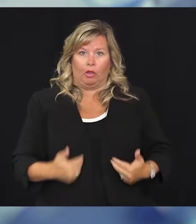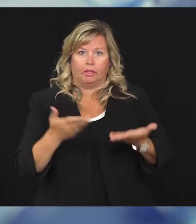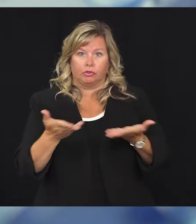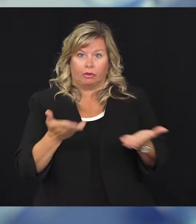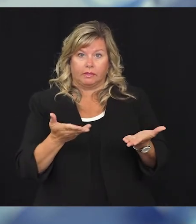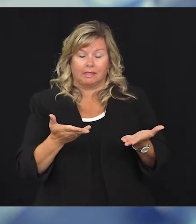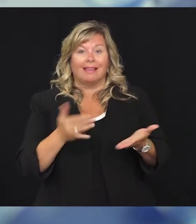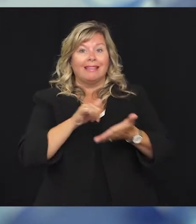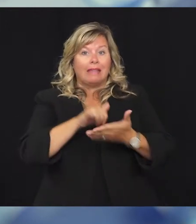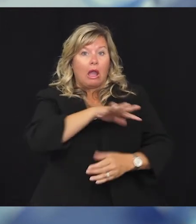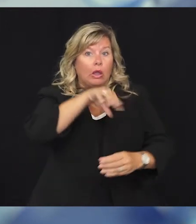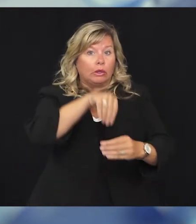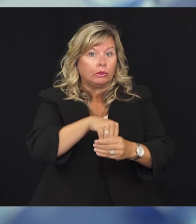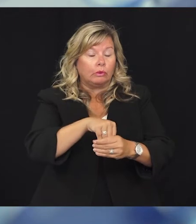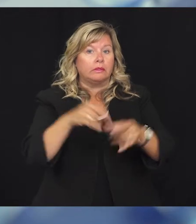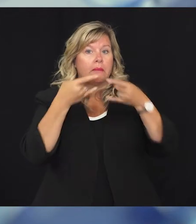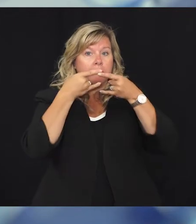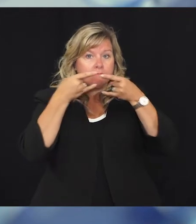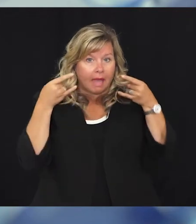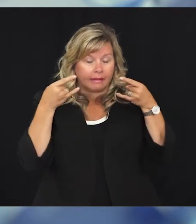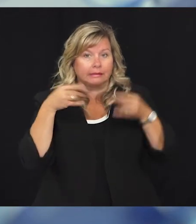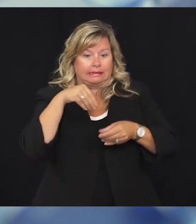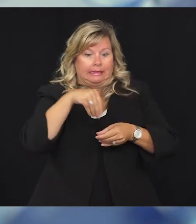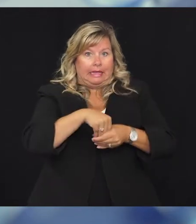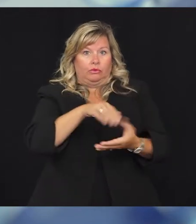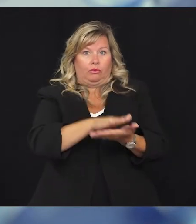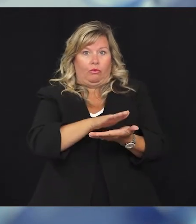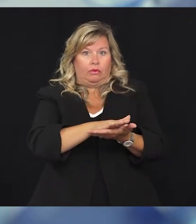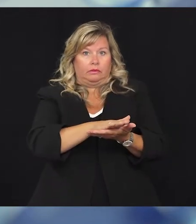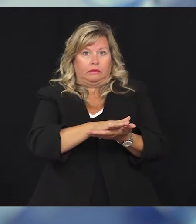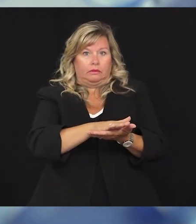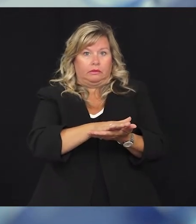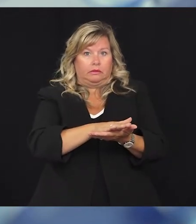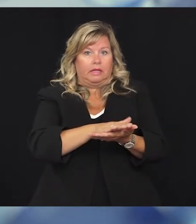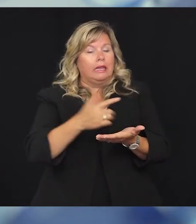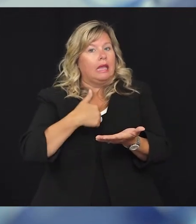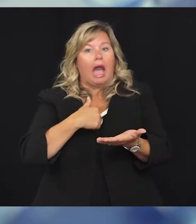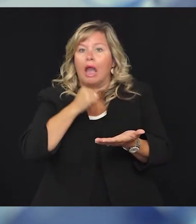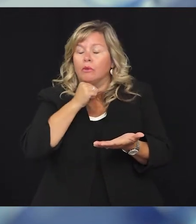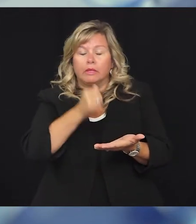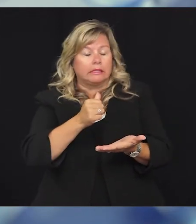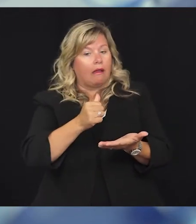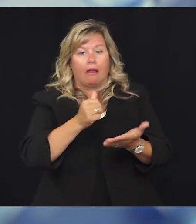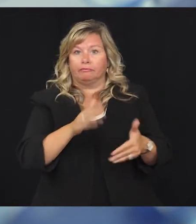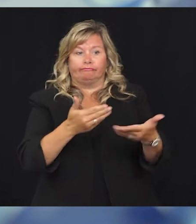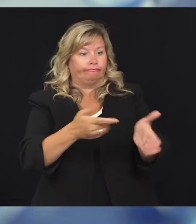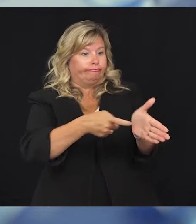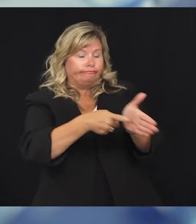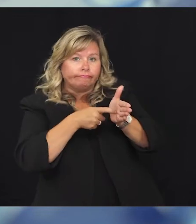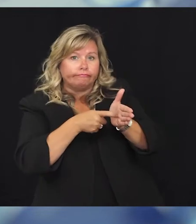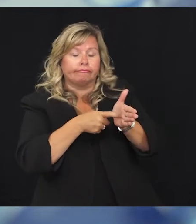schools. And finally, that I was not issuing a public health order requiring masking in schools at that time